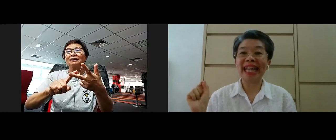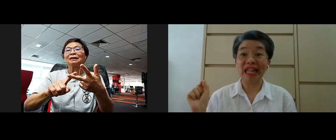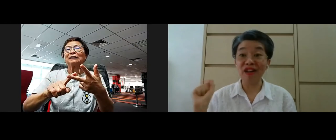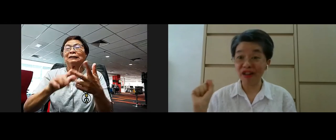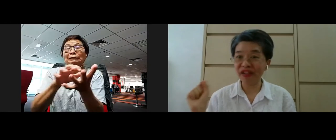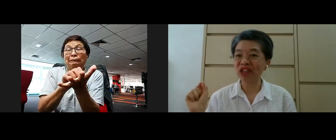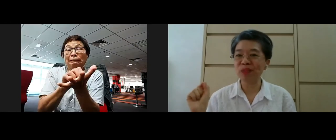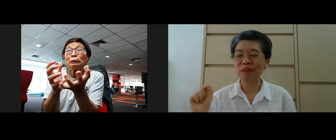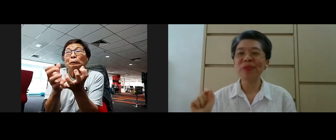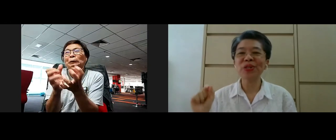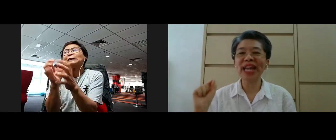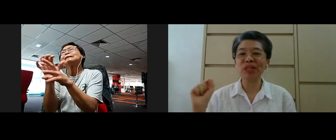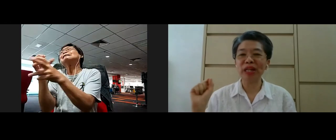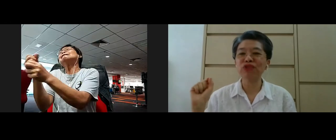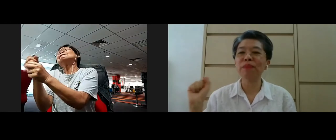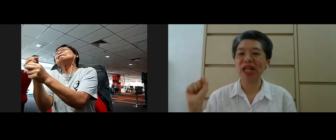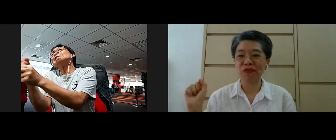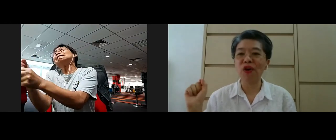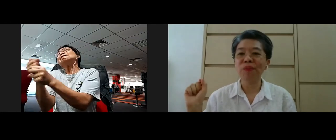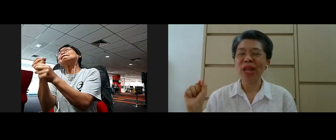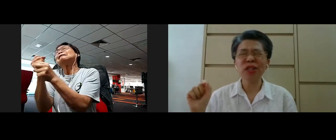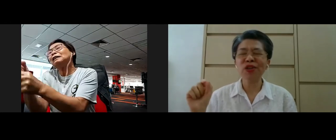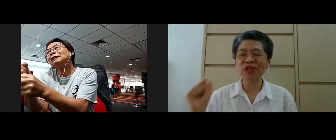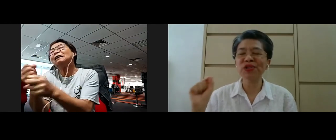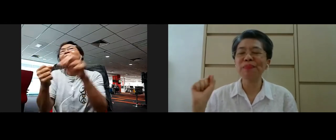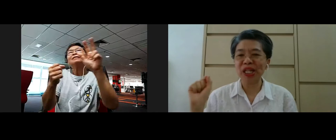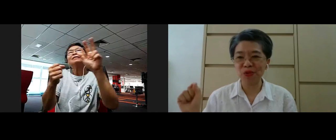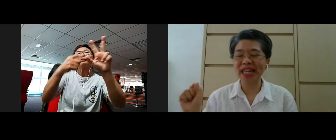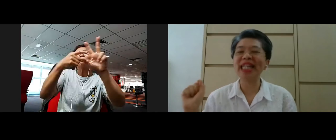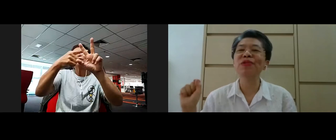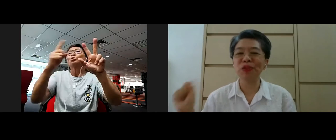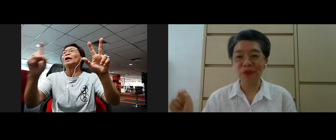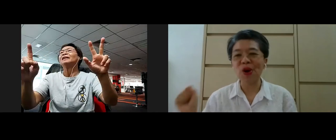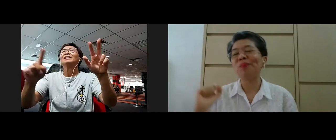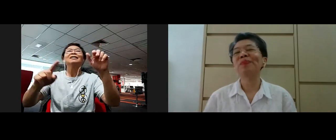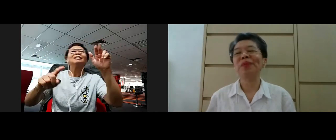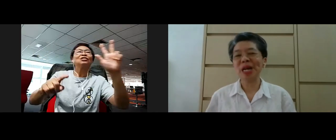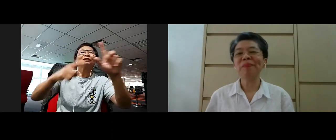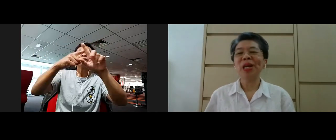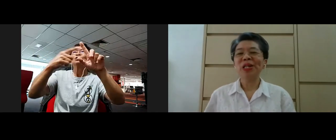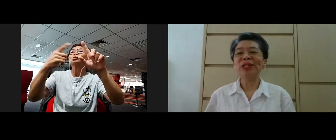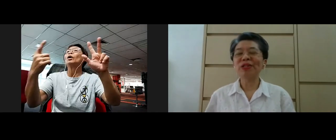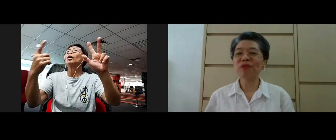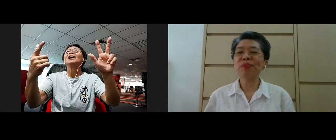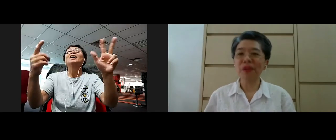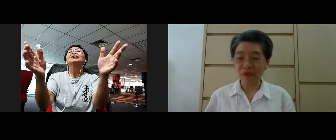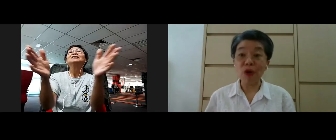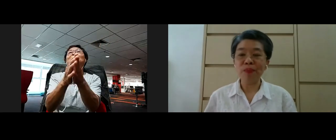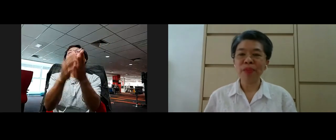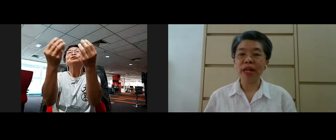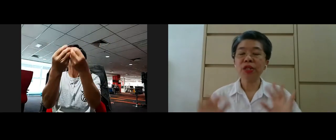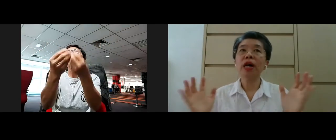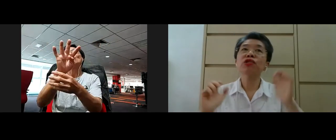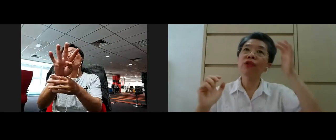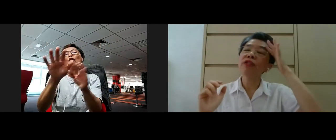clinging attachment so that is my three plus four sorry three plus one equals to four so the groups of